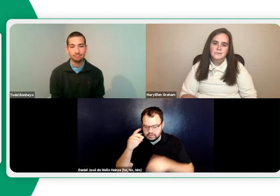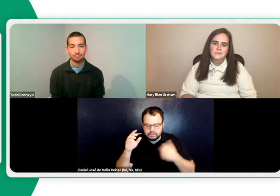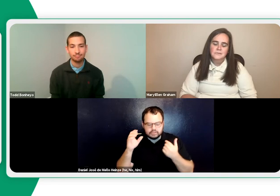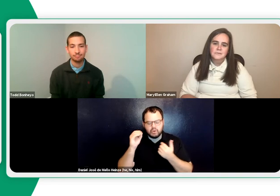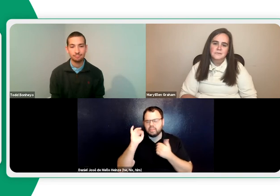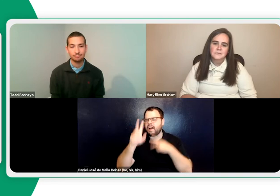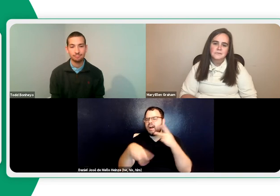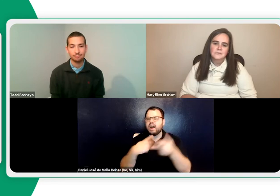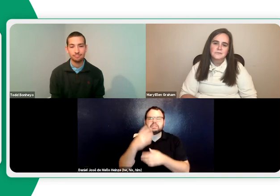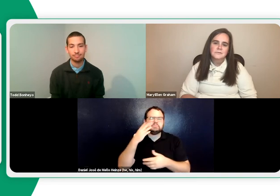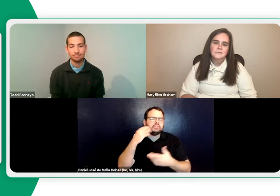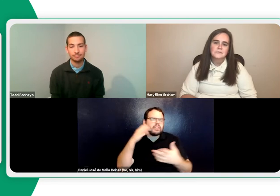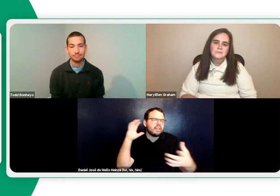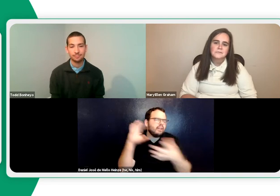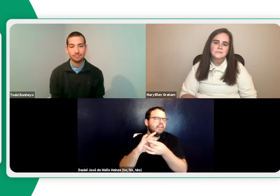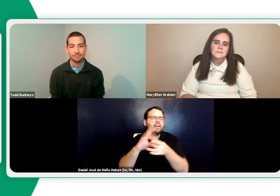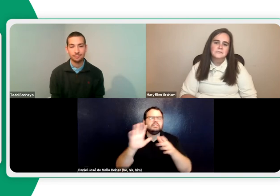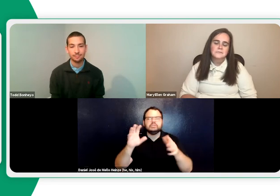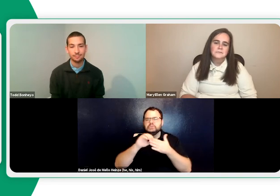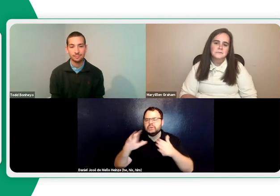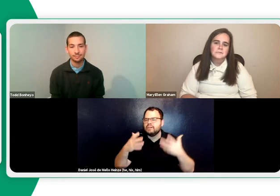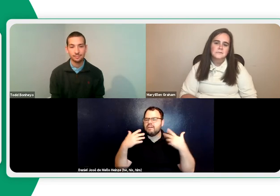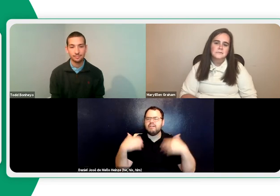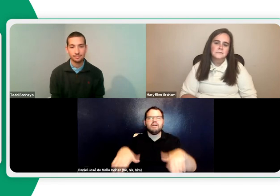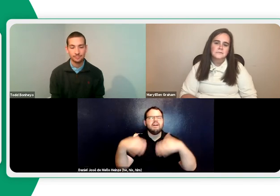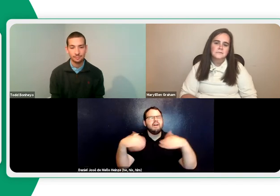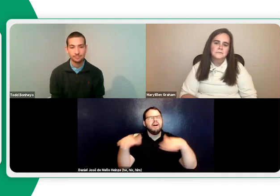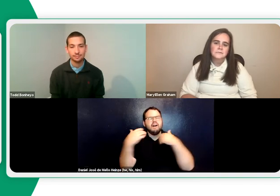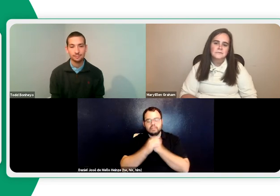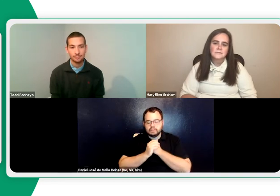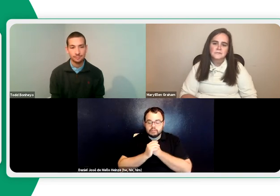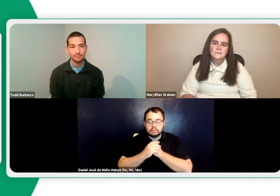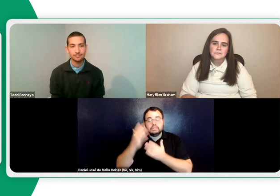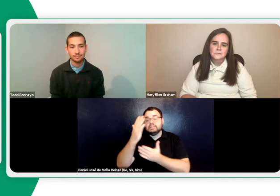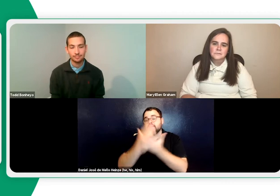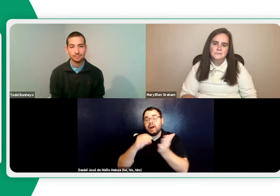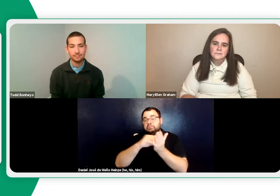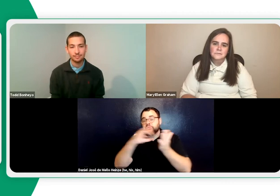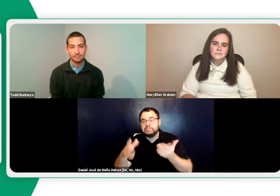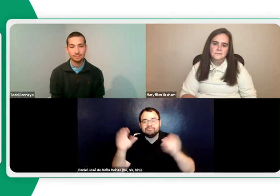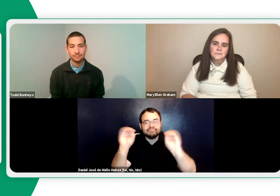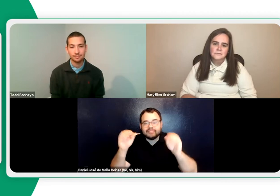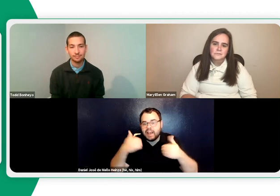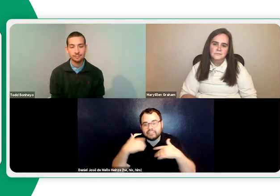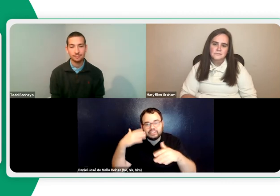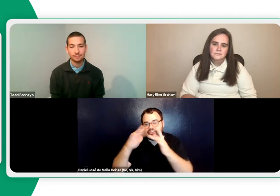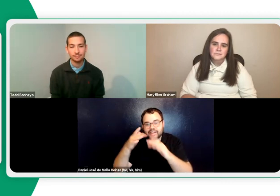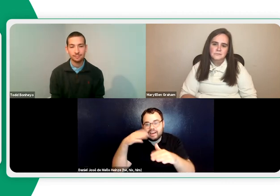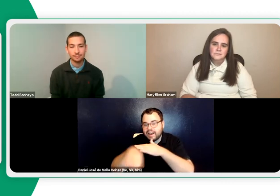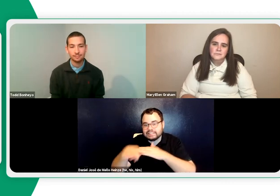to these different places. Safety is key as well. But any way you can find to connect with personal experience